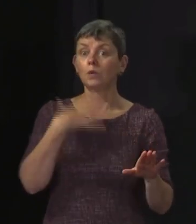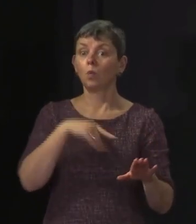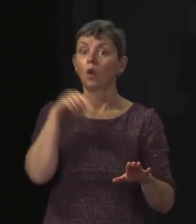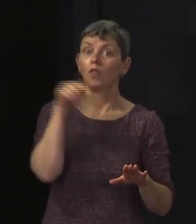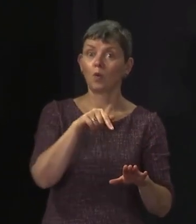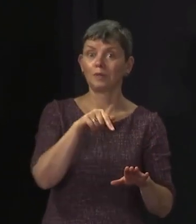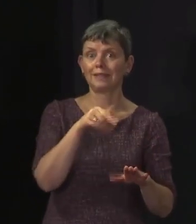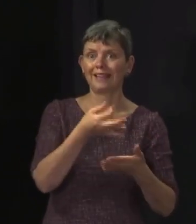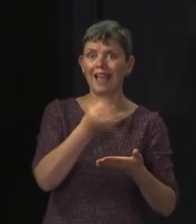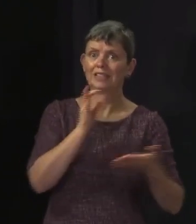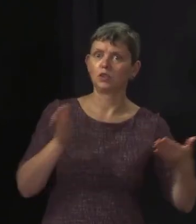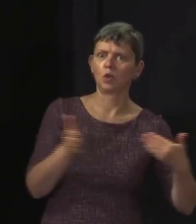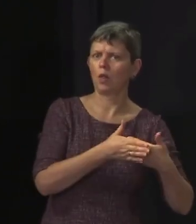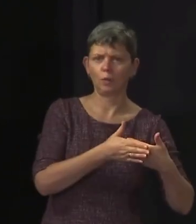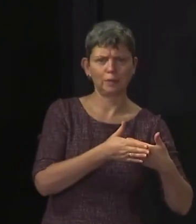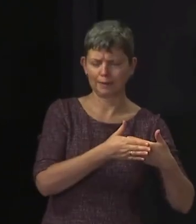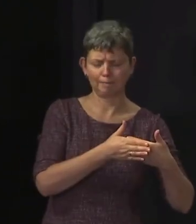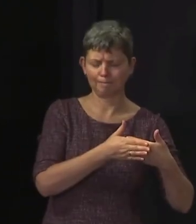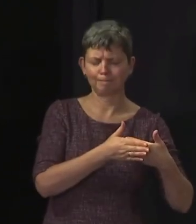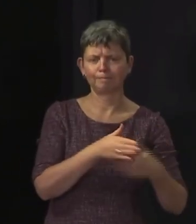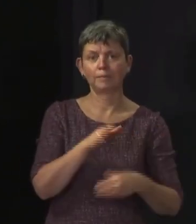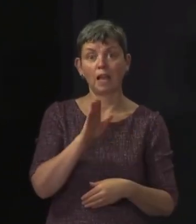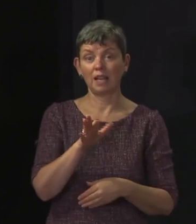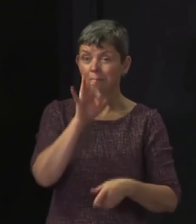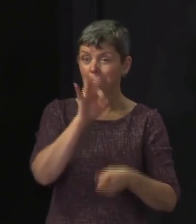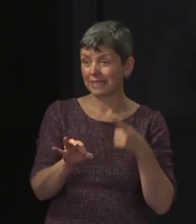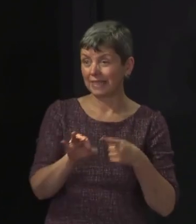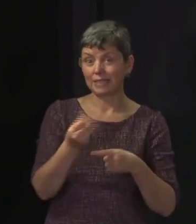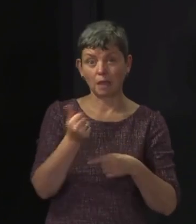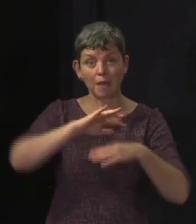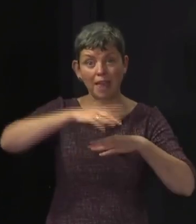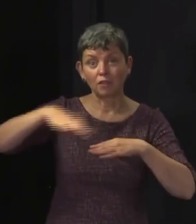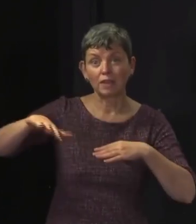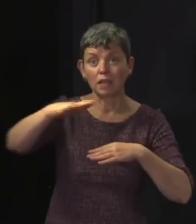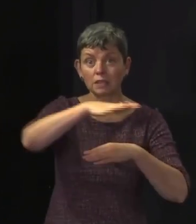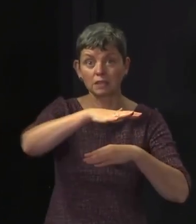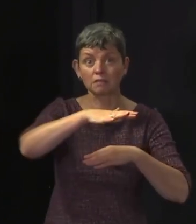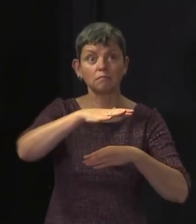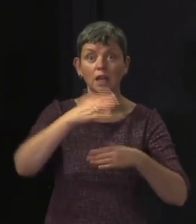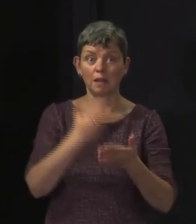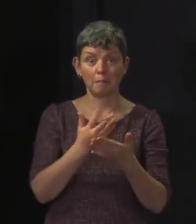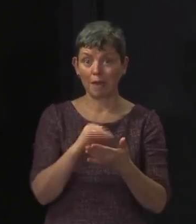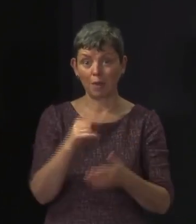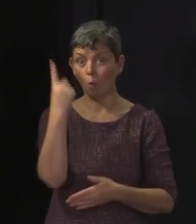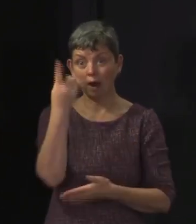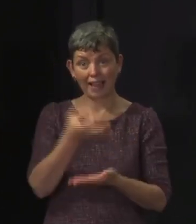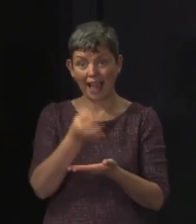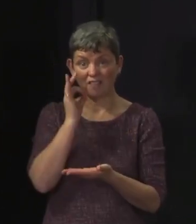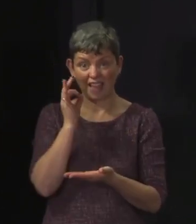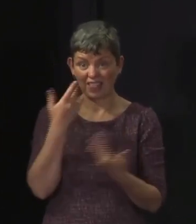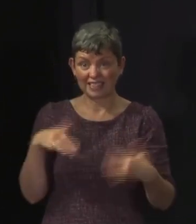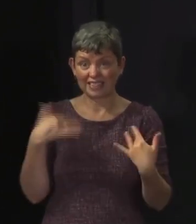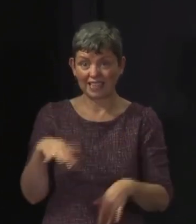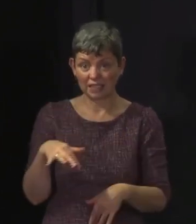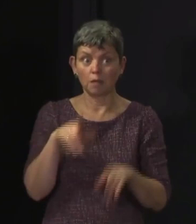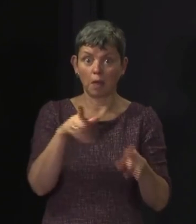cafes to close. And in some areas, particularly rural areas, they might be the only cafe in a village. So we decided